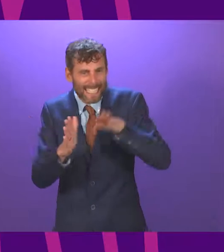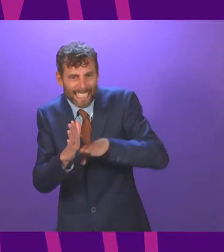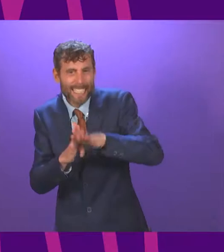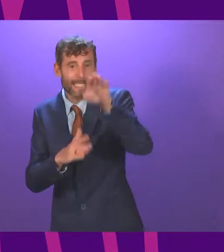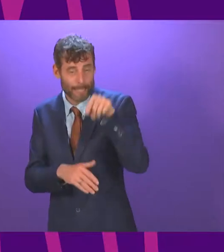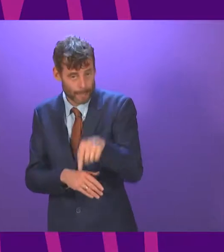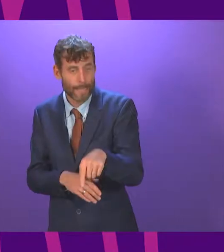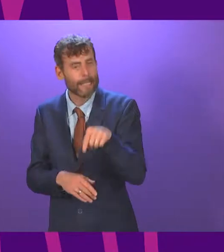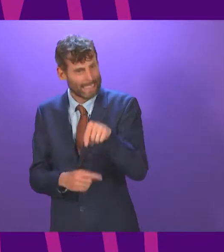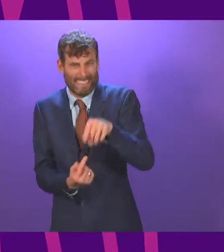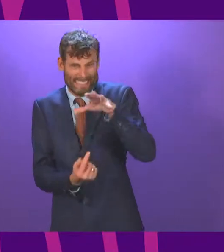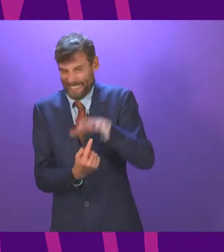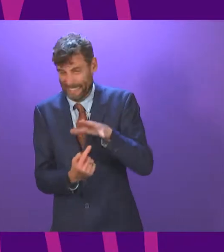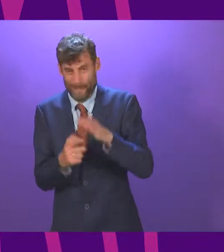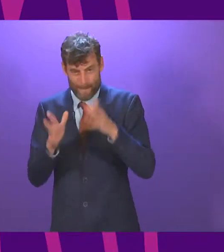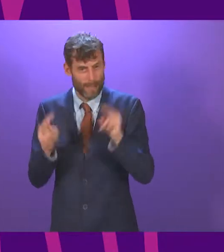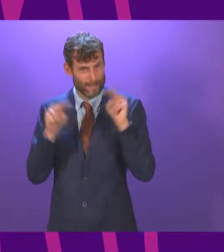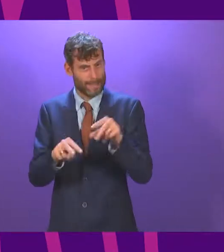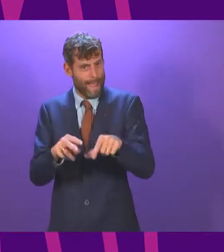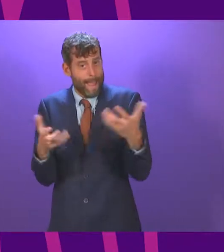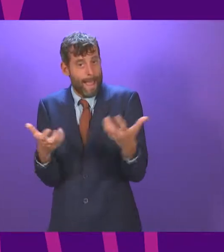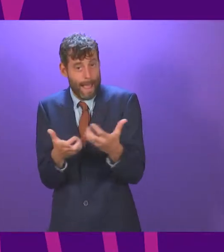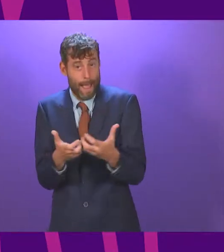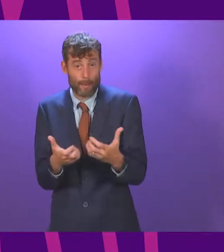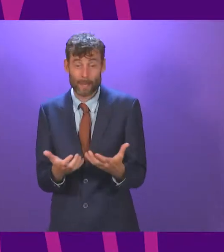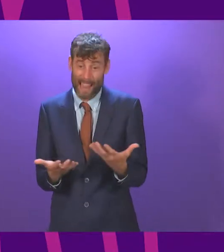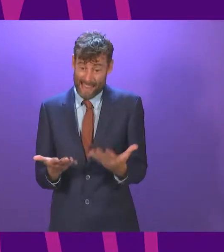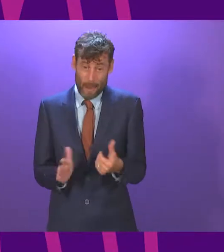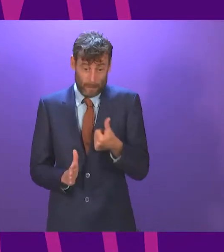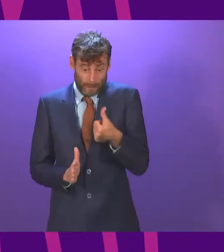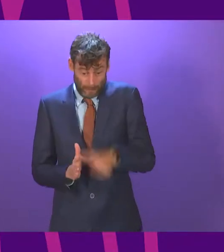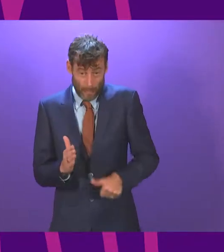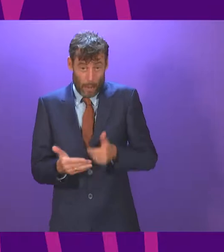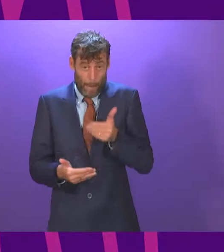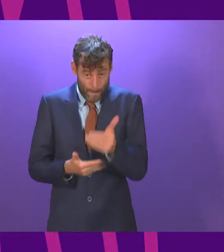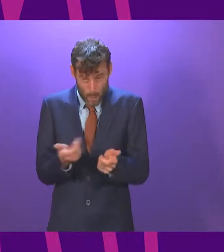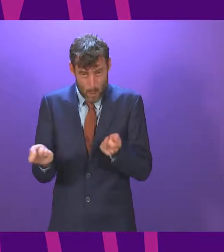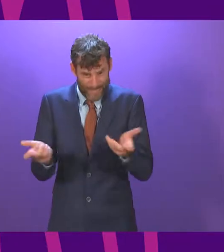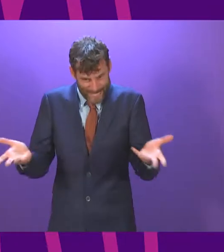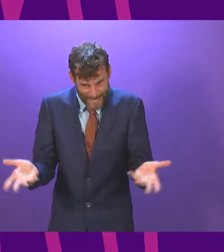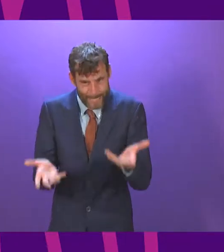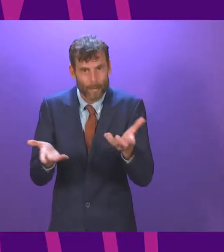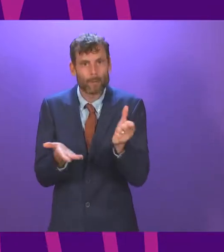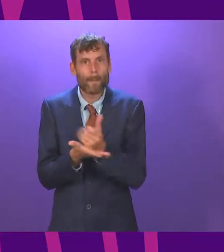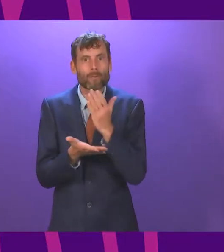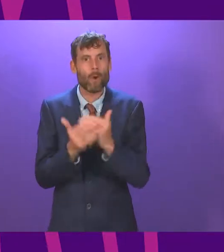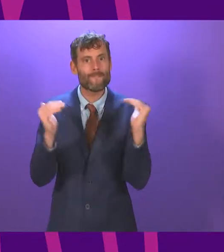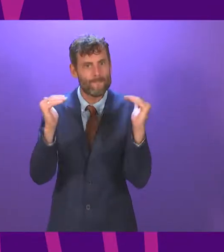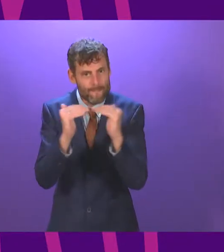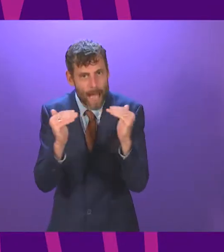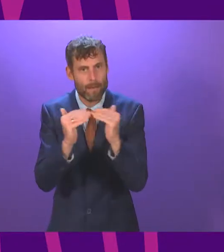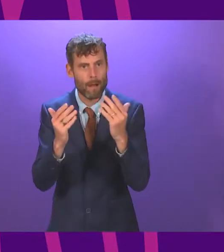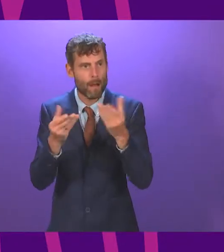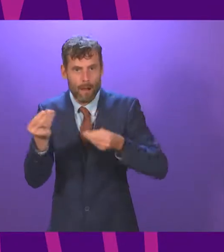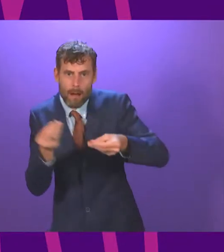this is only the beginning, and there is much more we can and will do to build a fairer and more sustainable country as we continue to drive